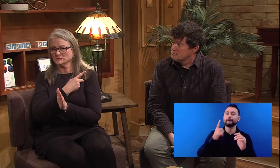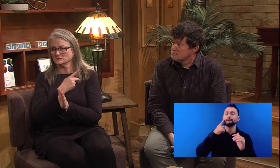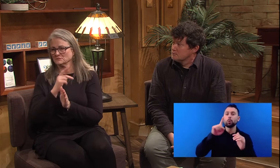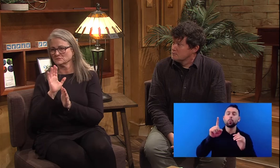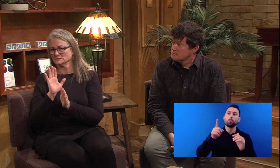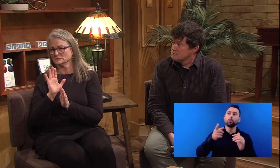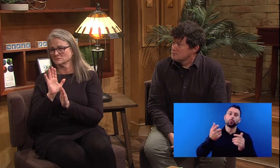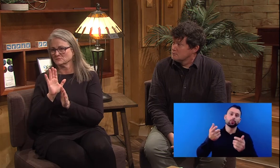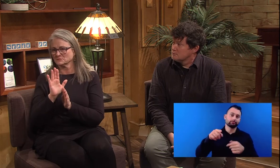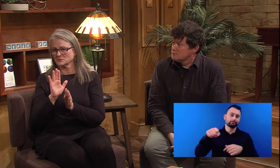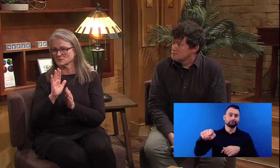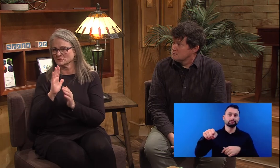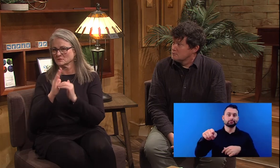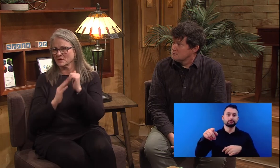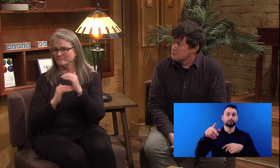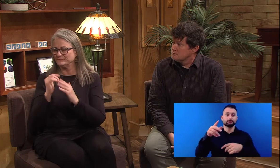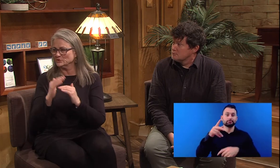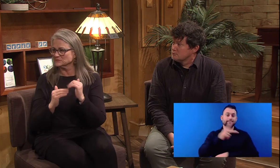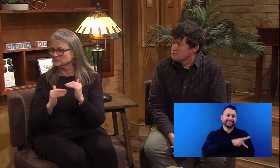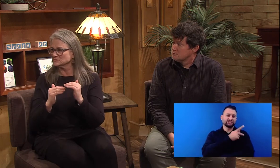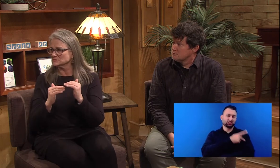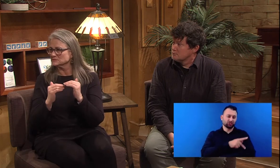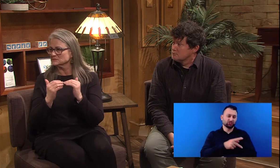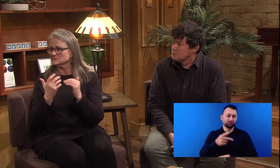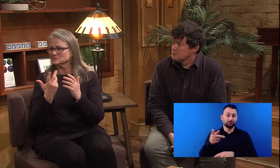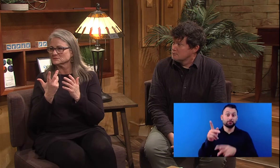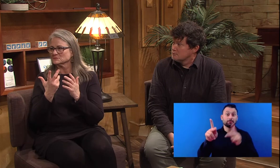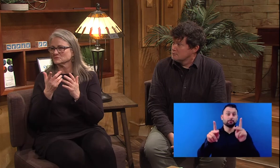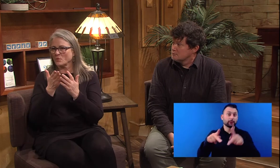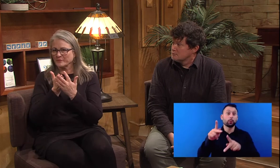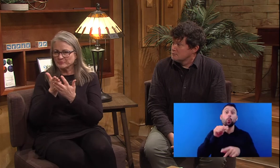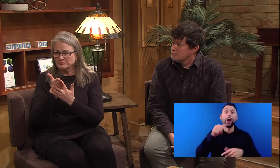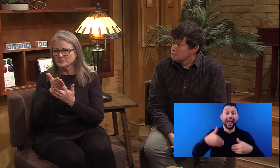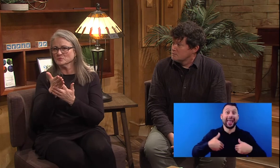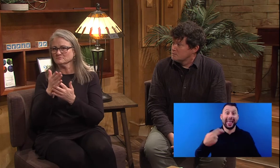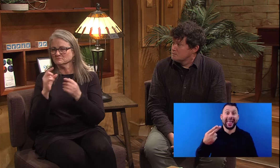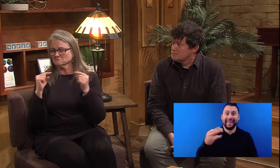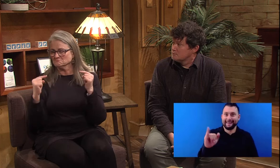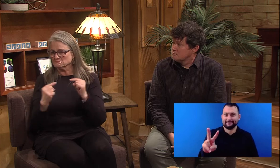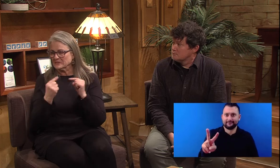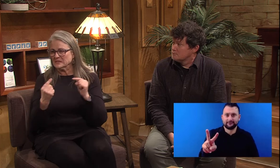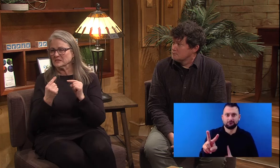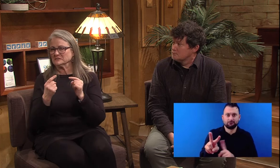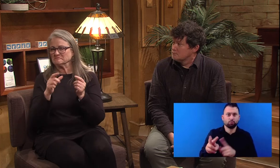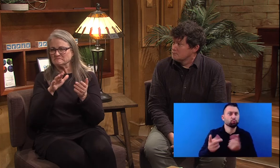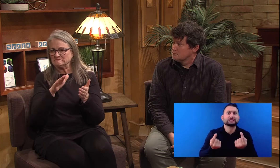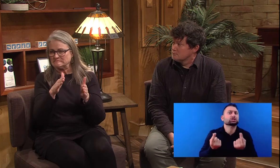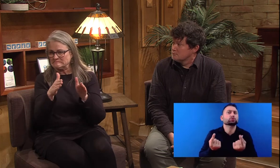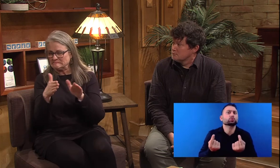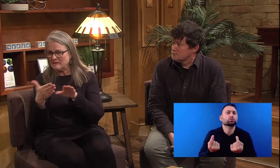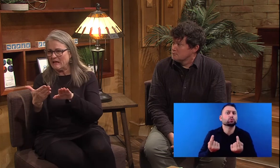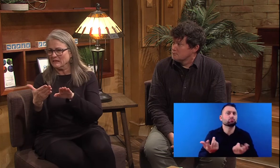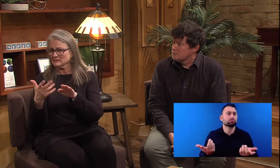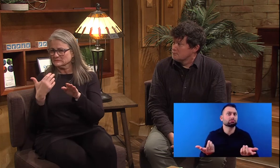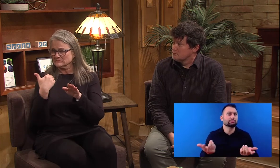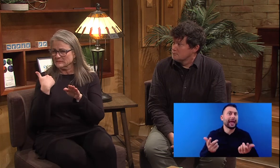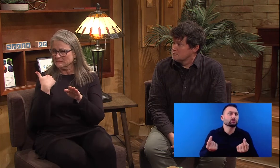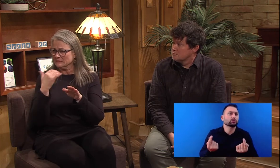Is there a lot of preparation for patients and their comfort when they're going through any pain